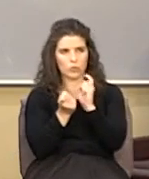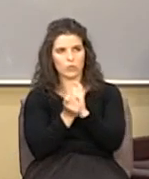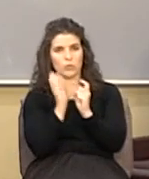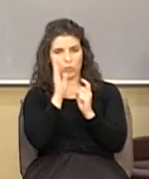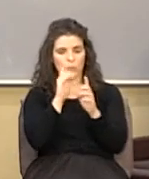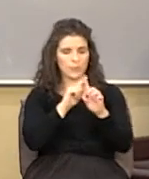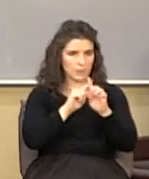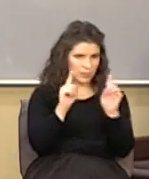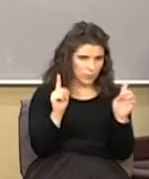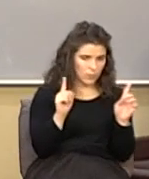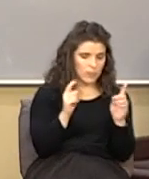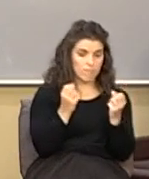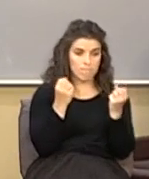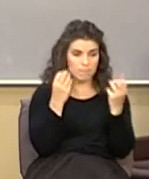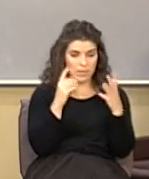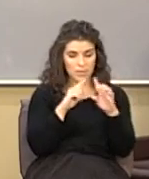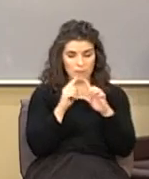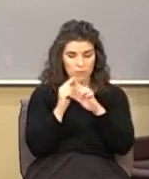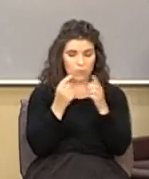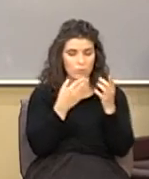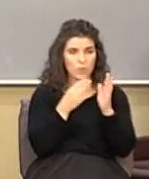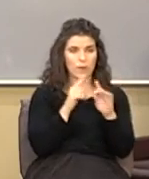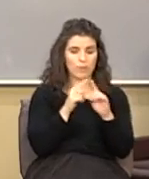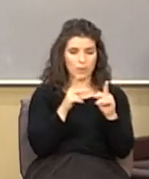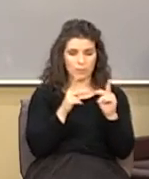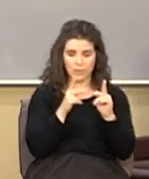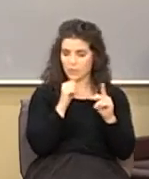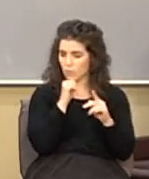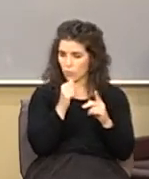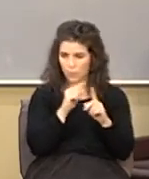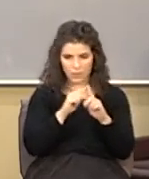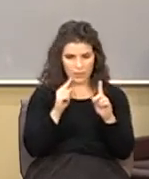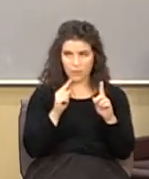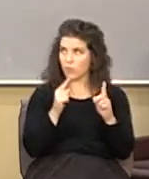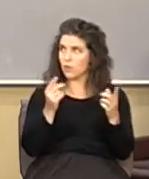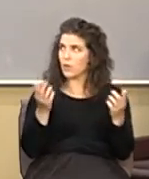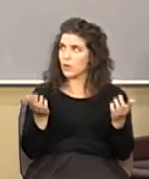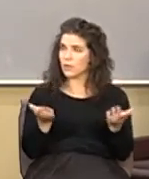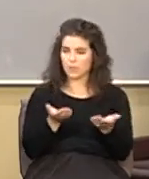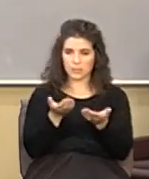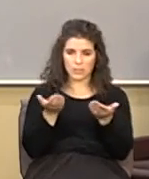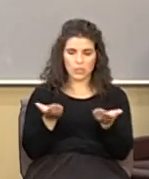to be different in a lot of ways but the place that won't be different is right here